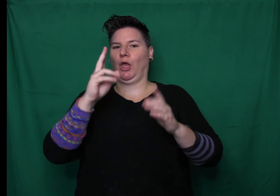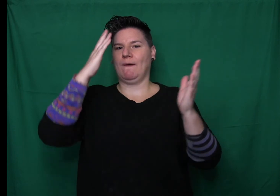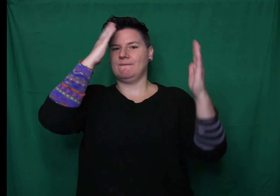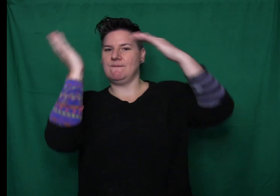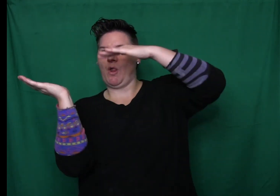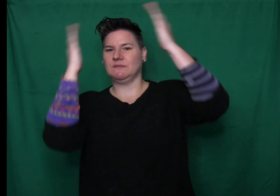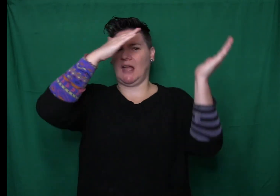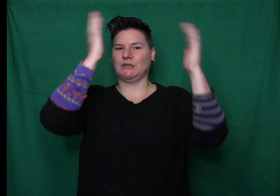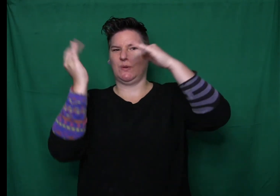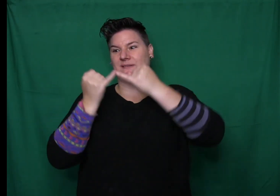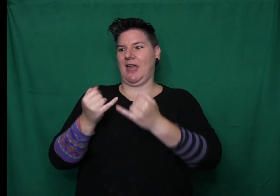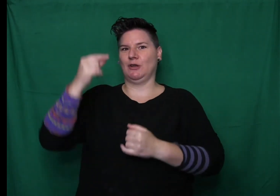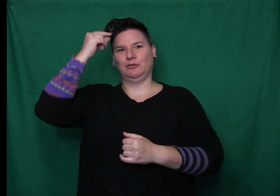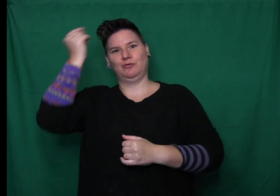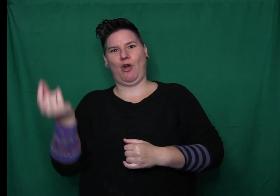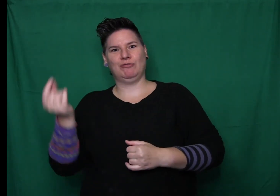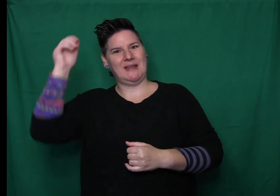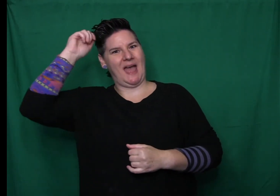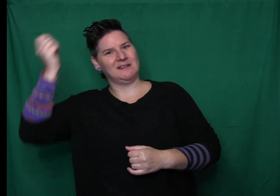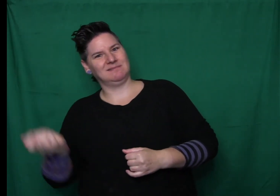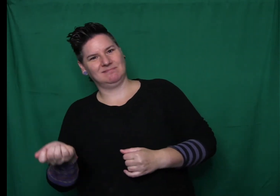Mr. Orbs was dressed as a pincushion.